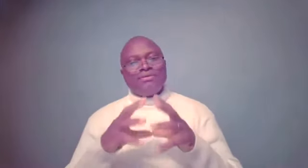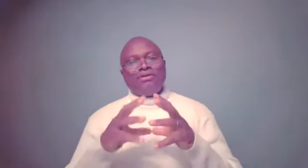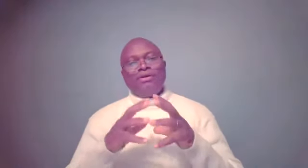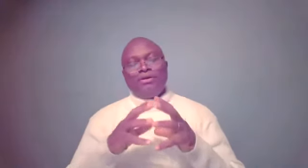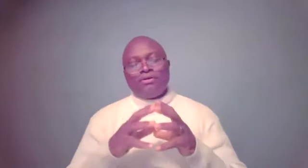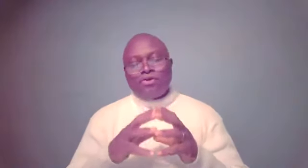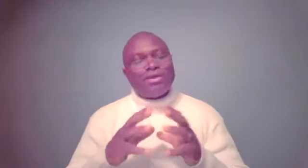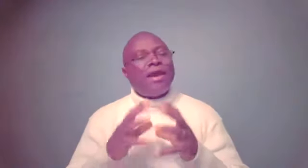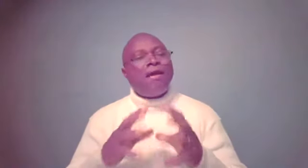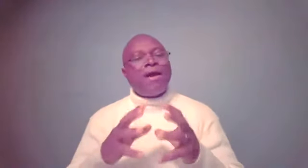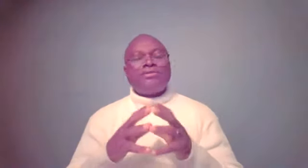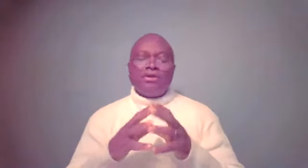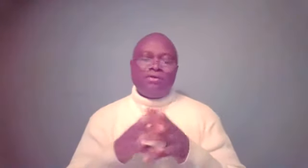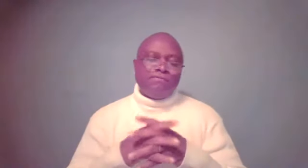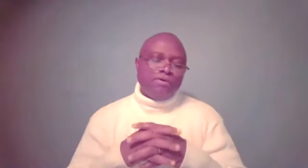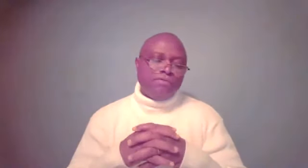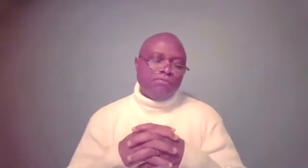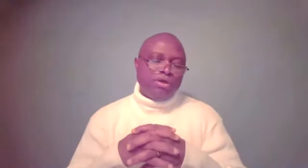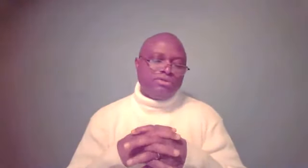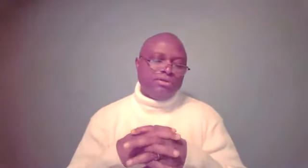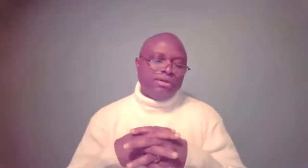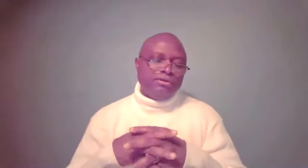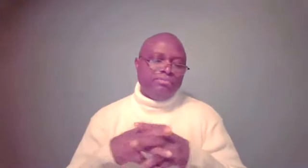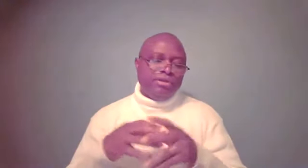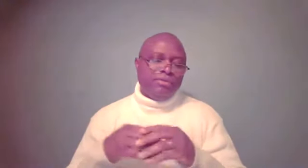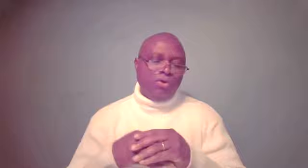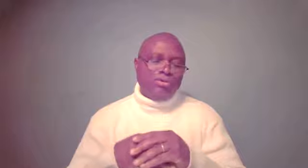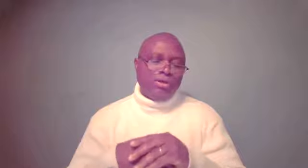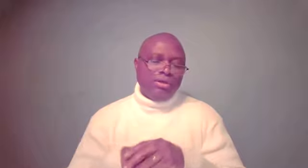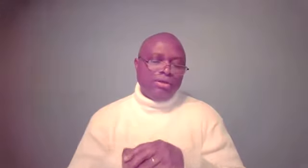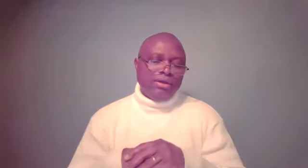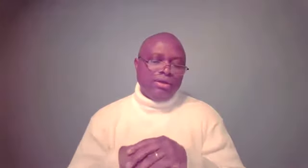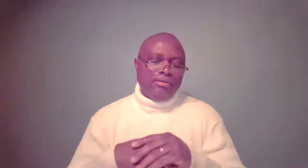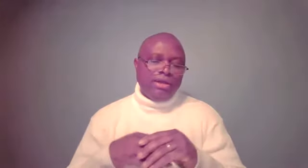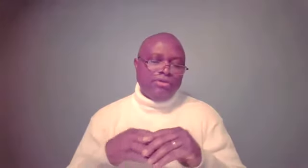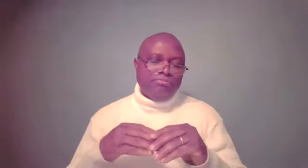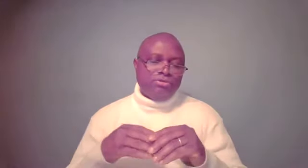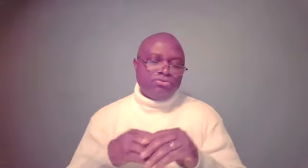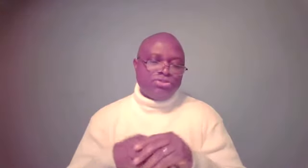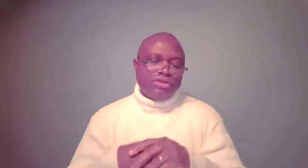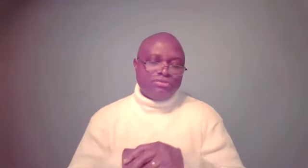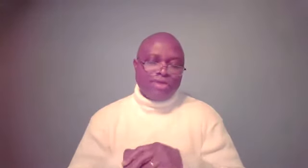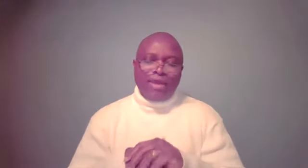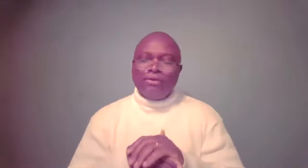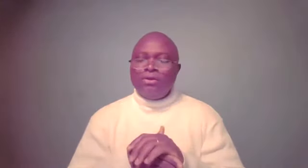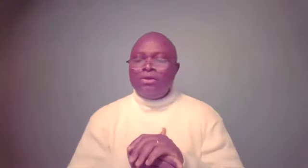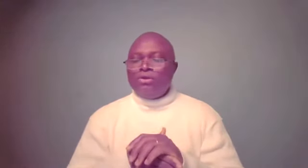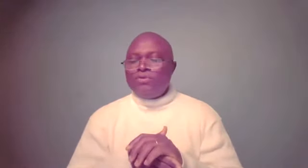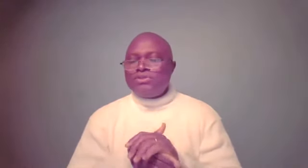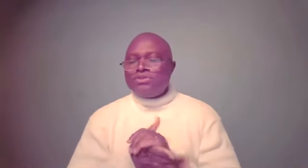caught at the heart of, of what, uh, I believe the Lord, uh, laid on me to share today, which is